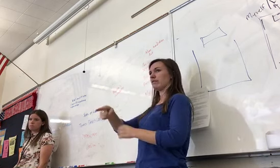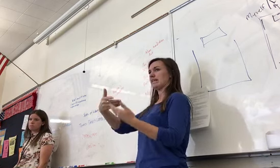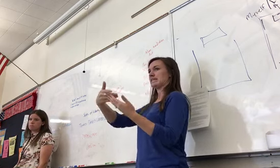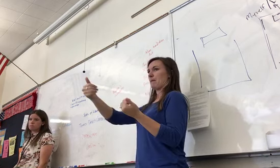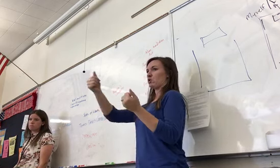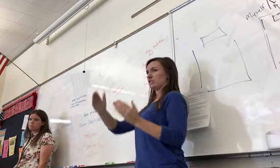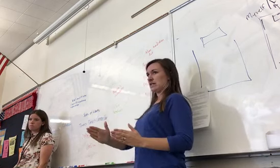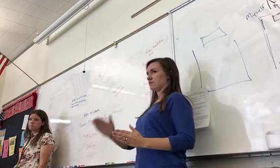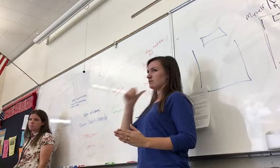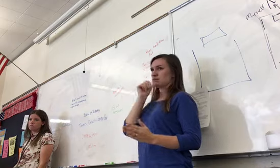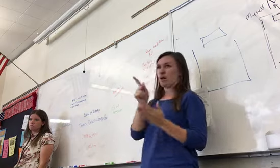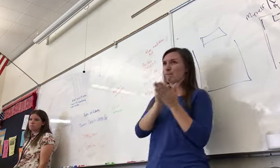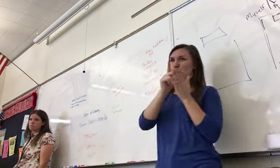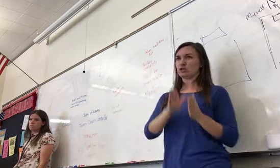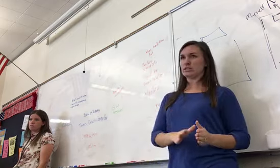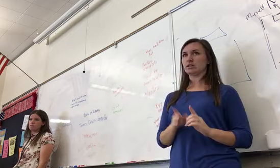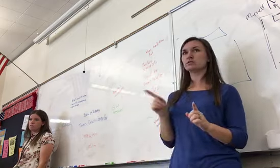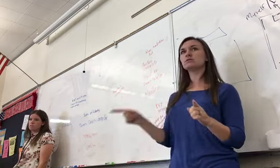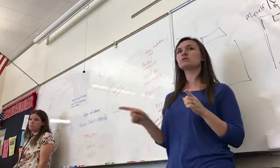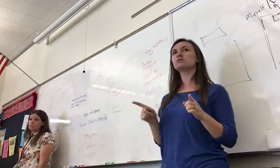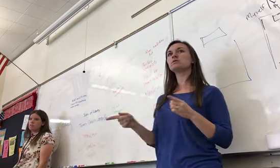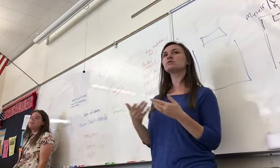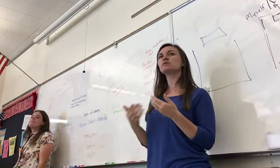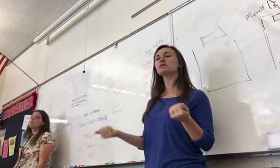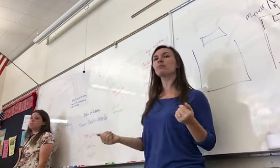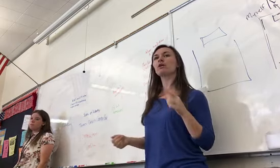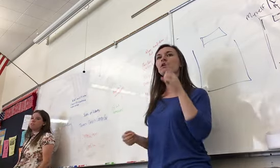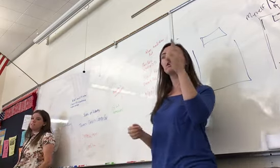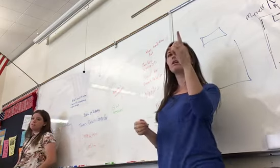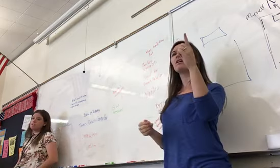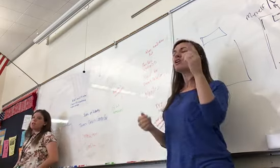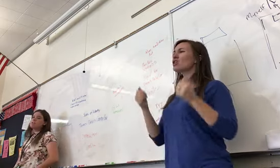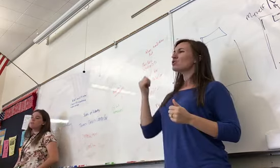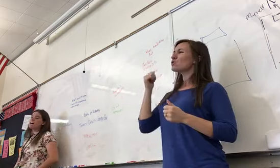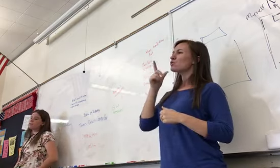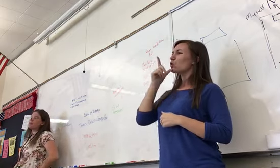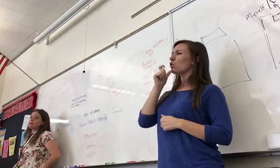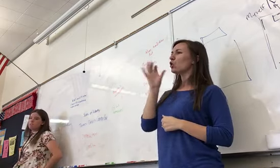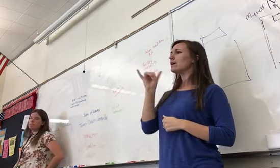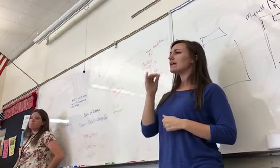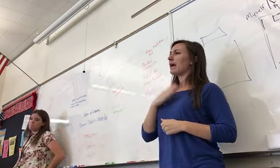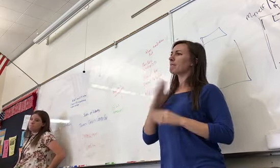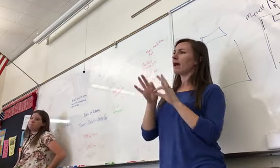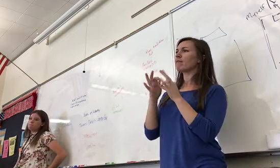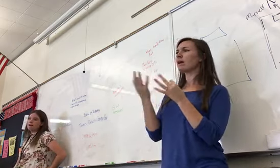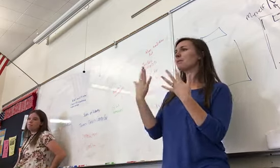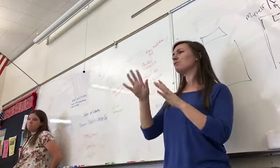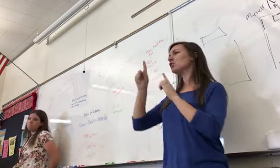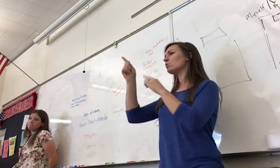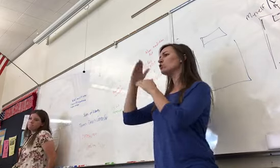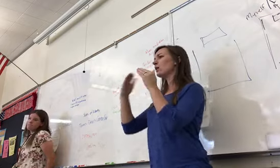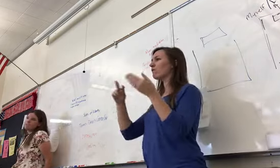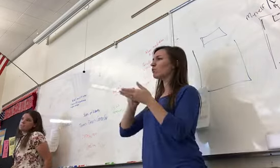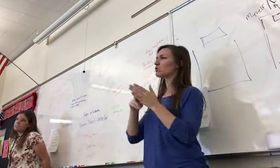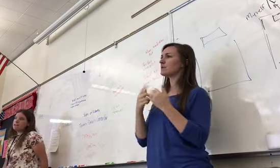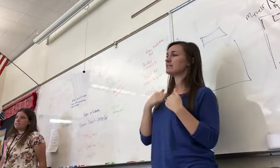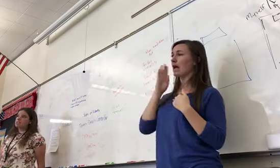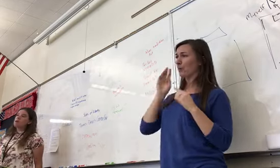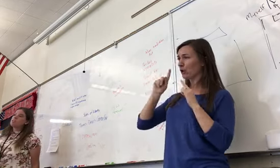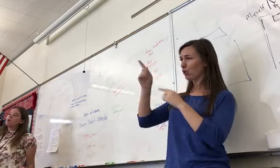was the Puritans. That was the halfway covenant. Yeah. Exactly. So that was